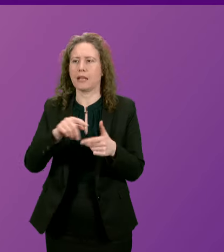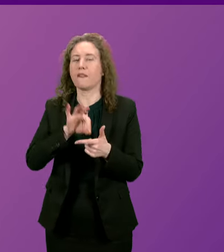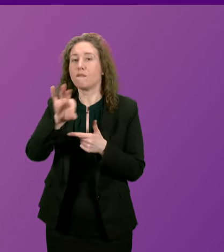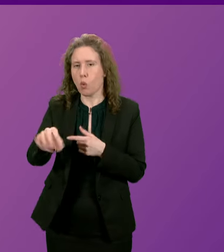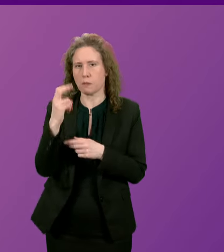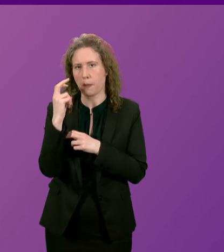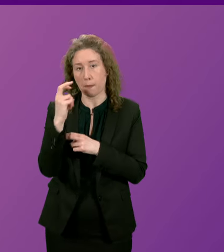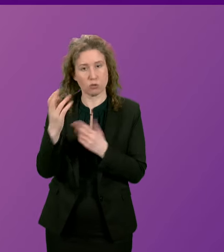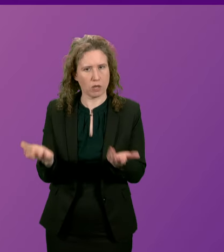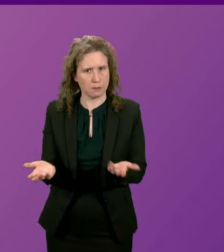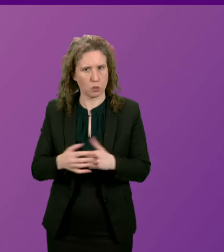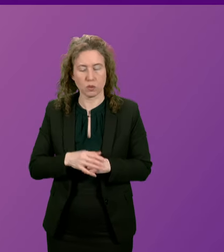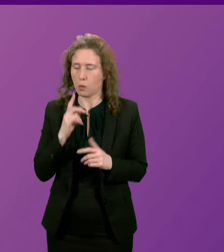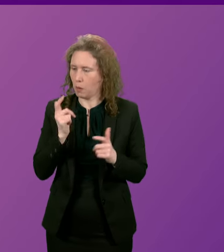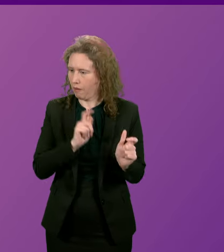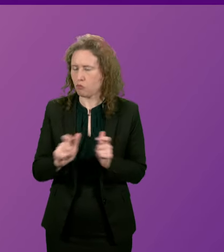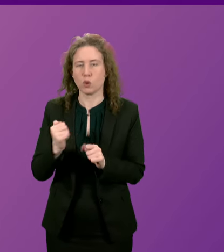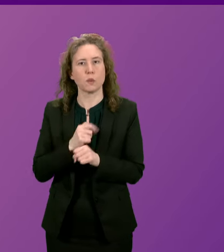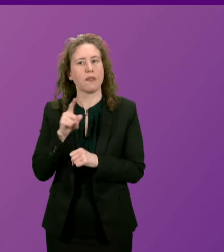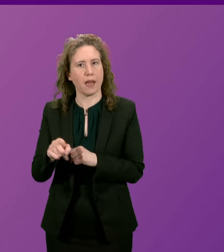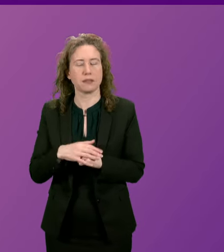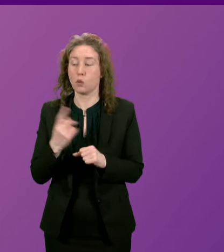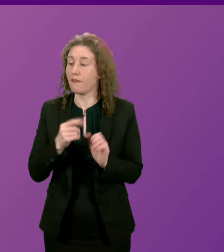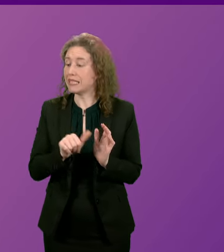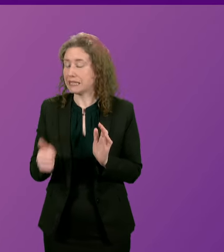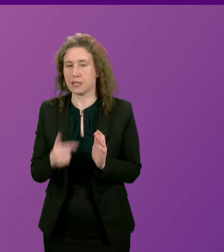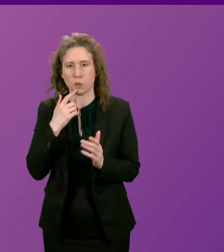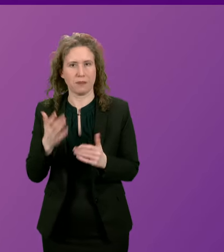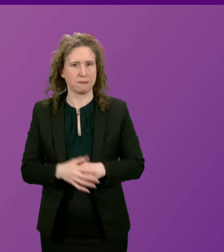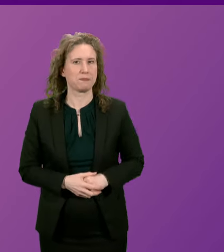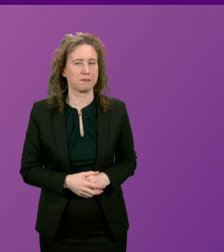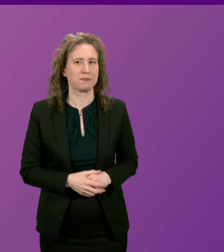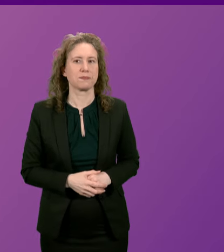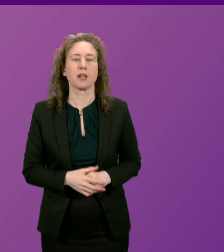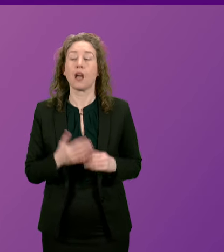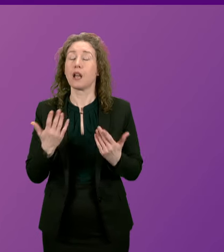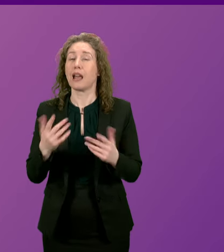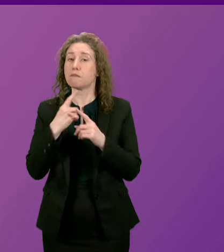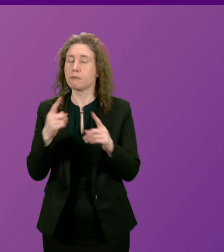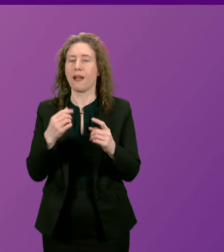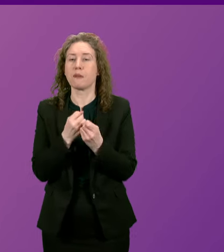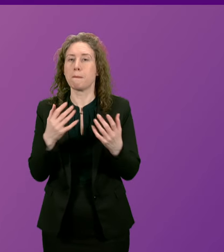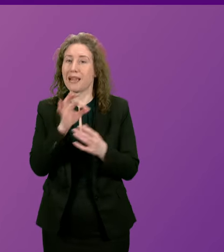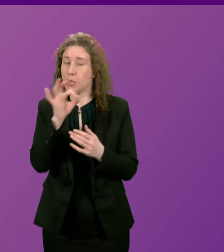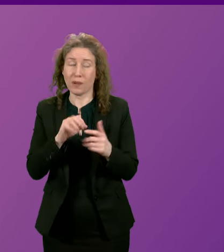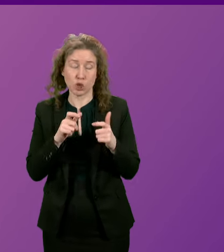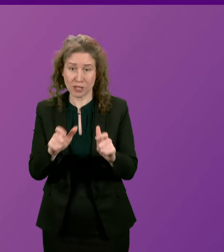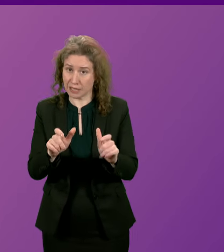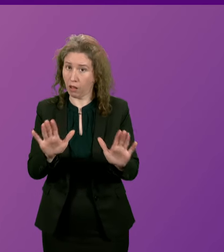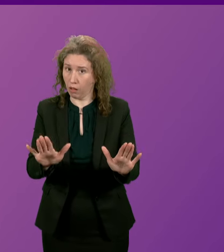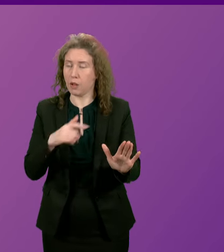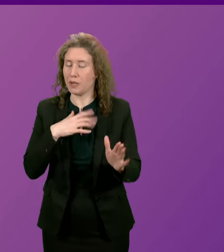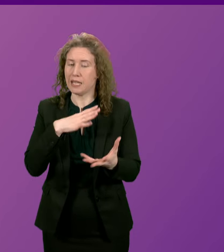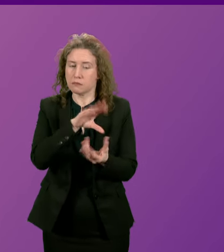transport and we'll continue to do that again I suspect regardless of who my successor is. Thank you. just say at this point we have many questions still to be put and more